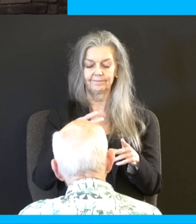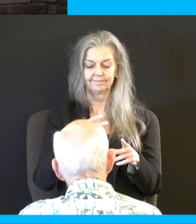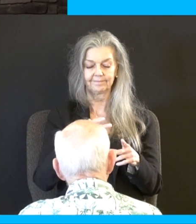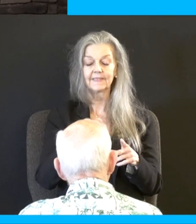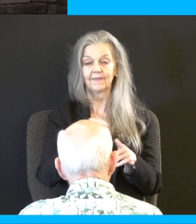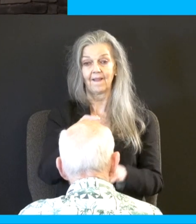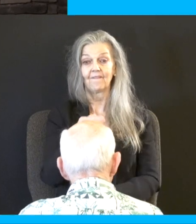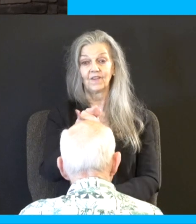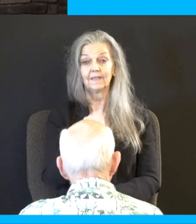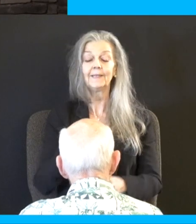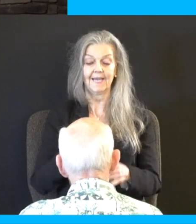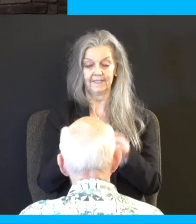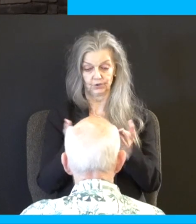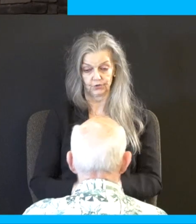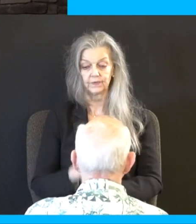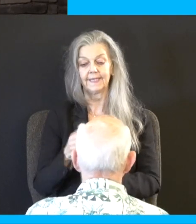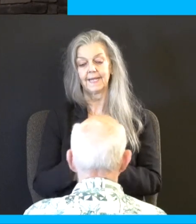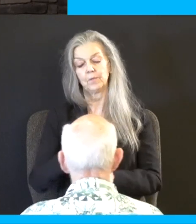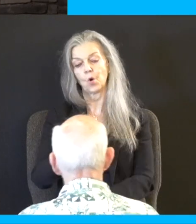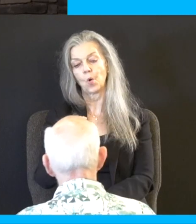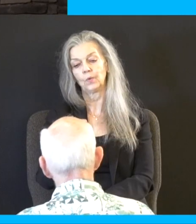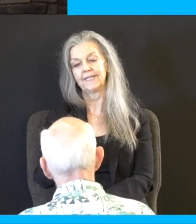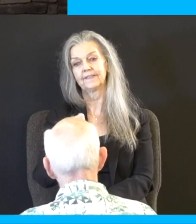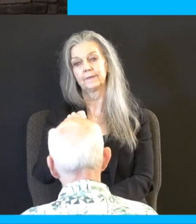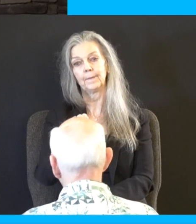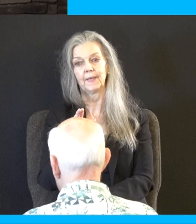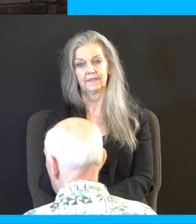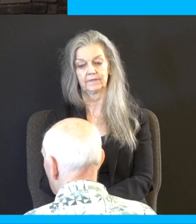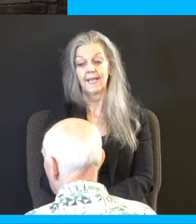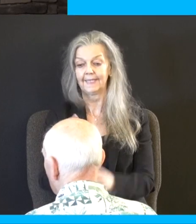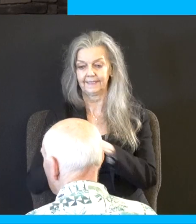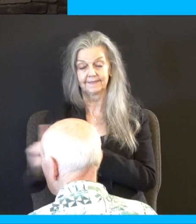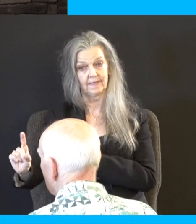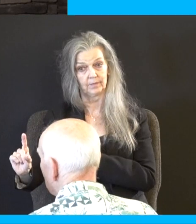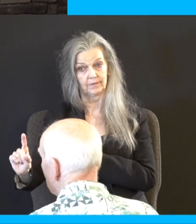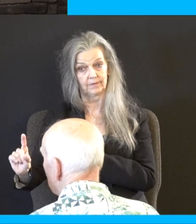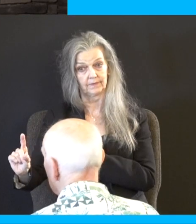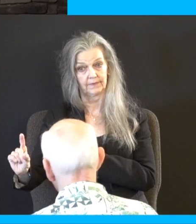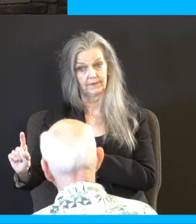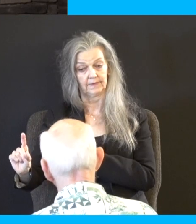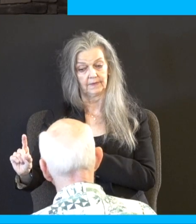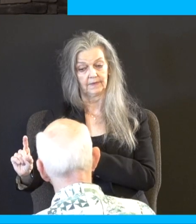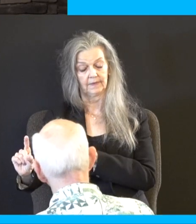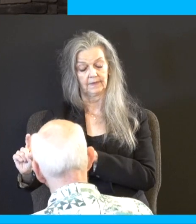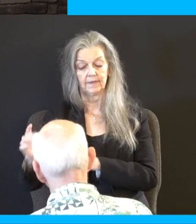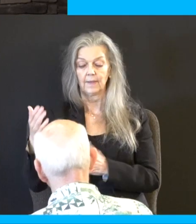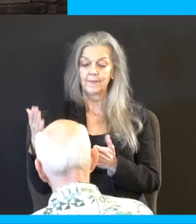took money, robbed from Philemon's household, ran for the hills and escaped. It appears, perhaps in Rome, that somewhere